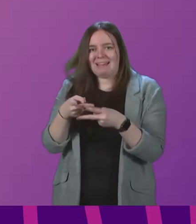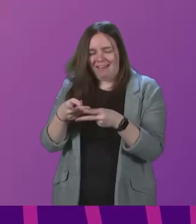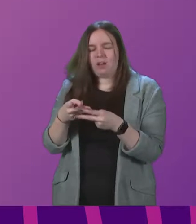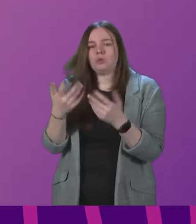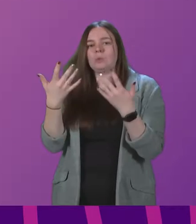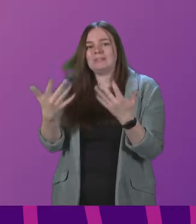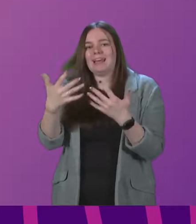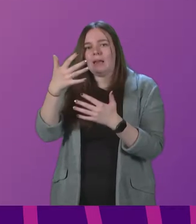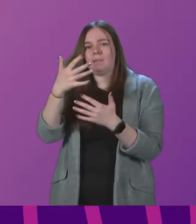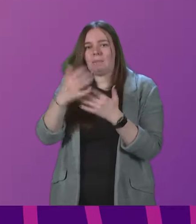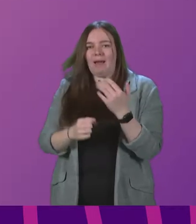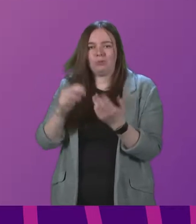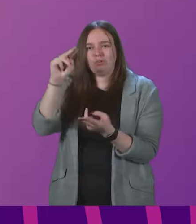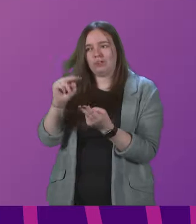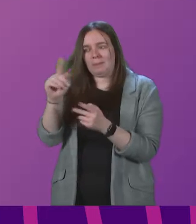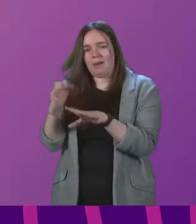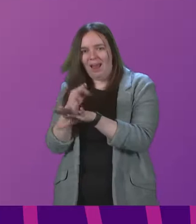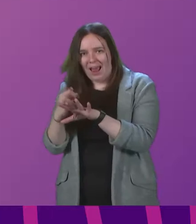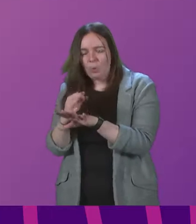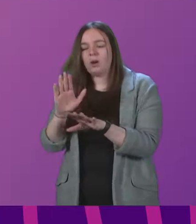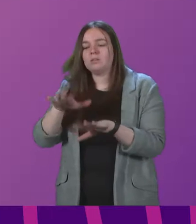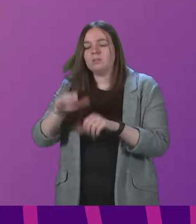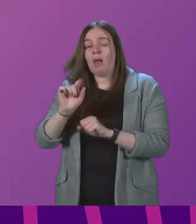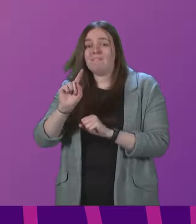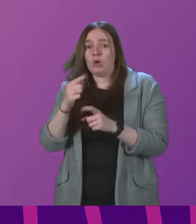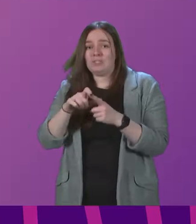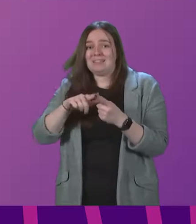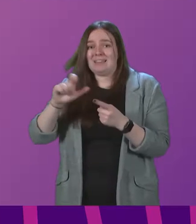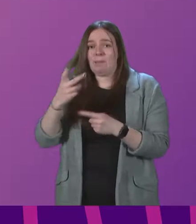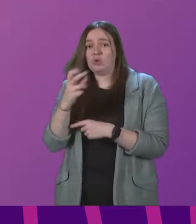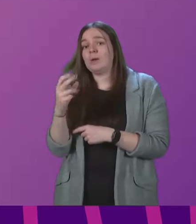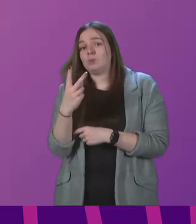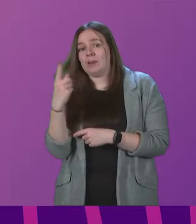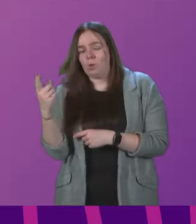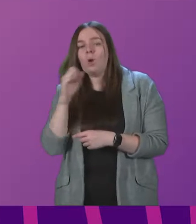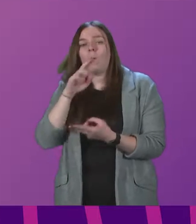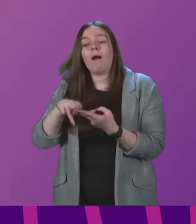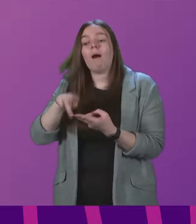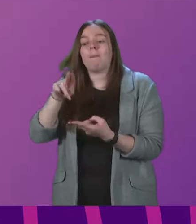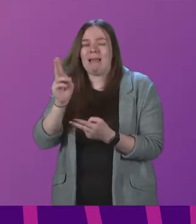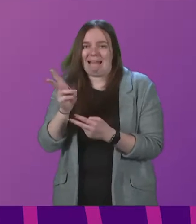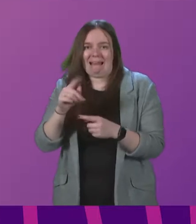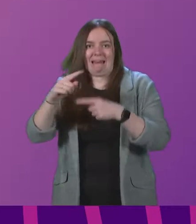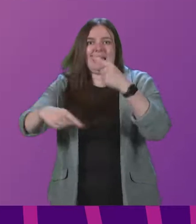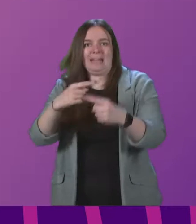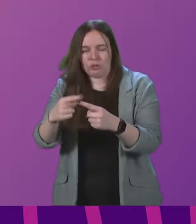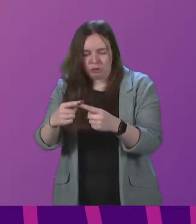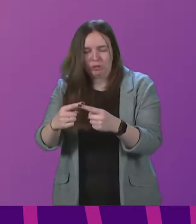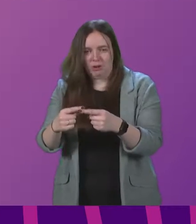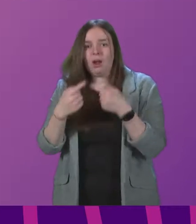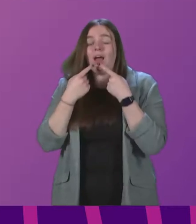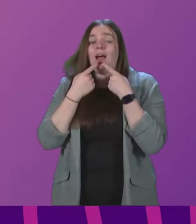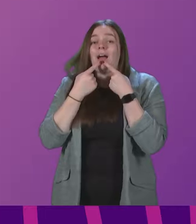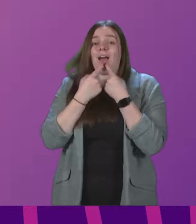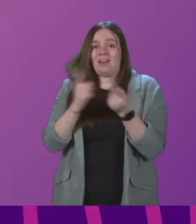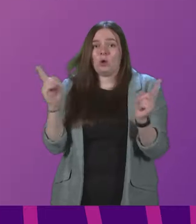.02 per hour from 1 December 2021. And we will increase it again next year. An announcement made